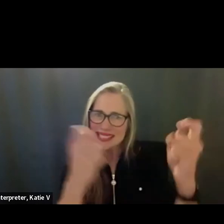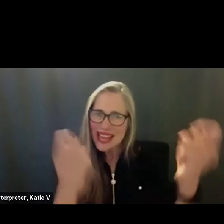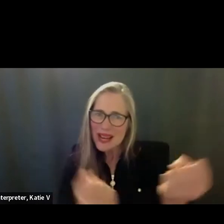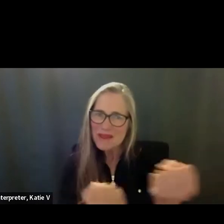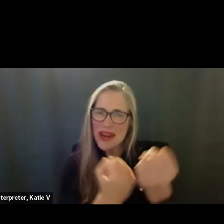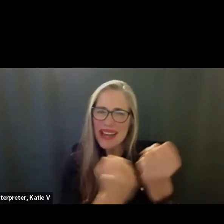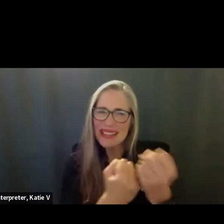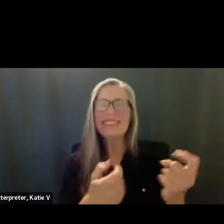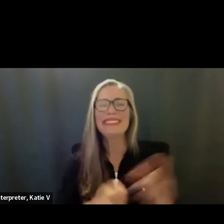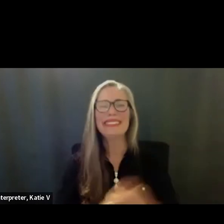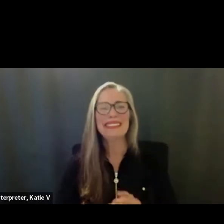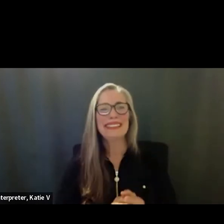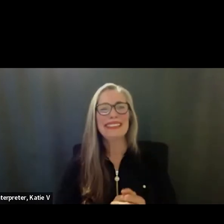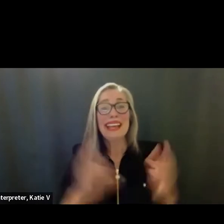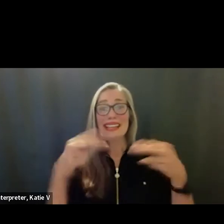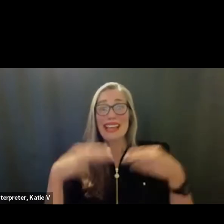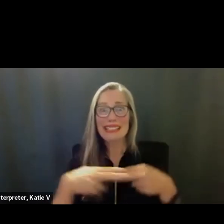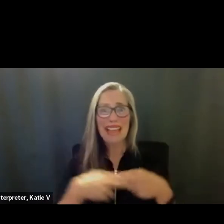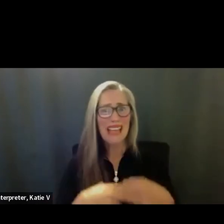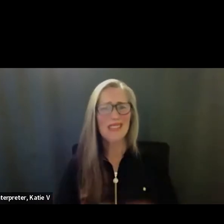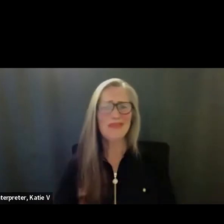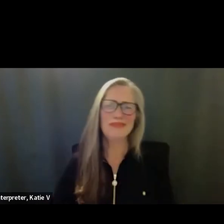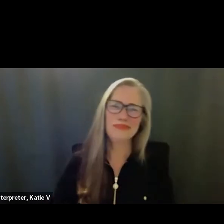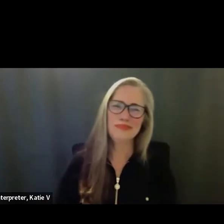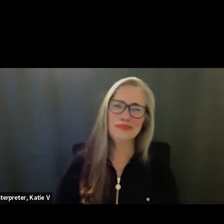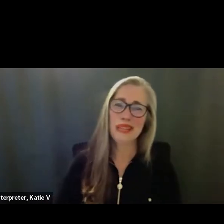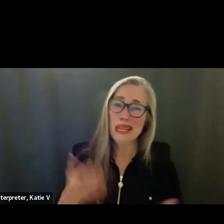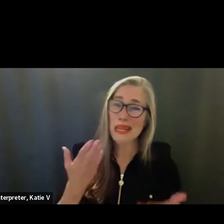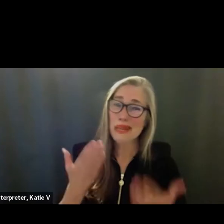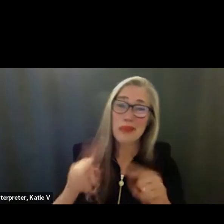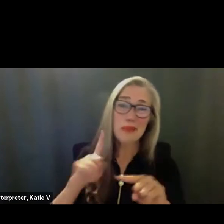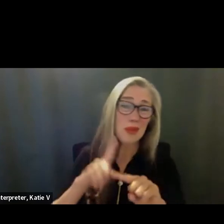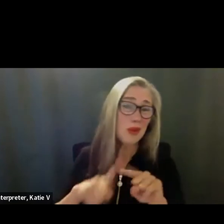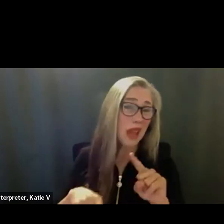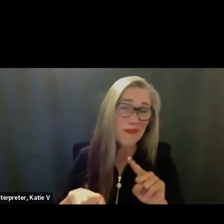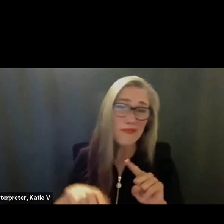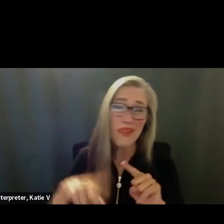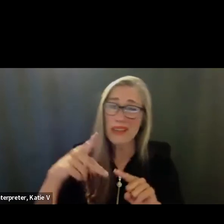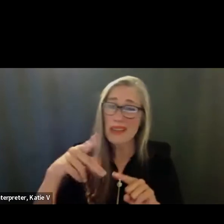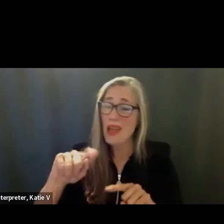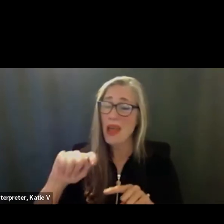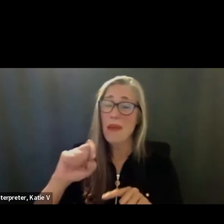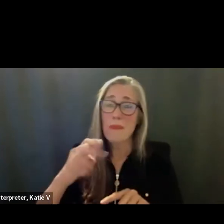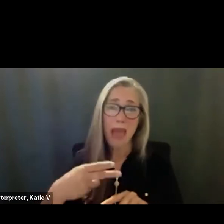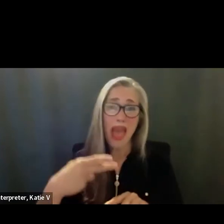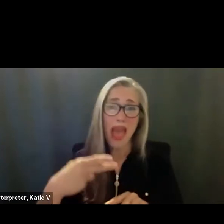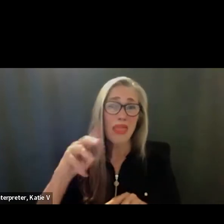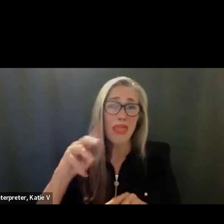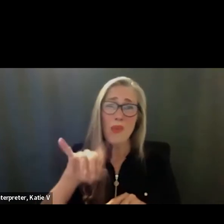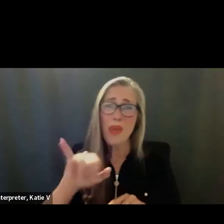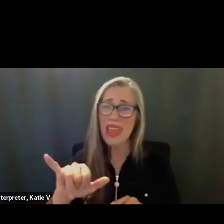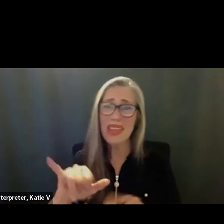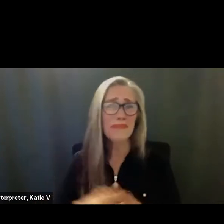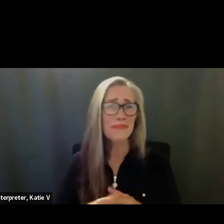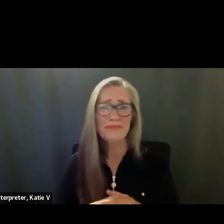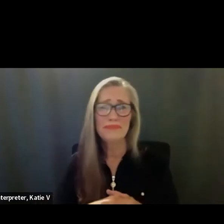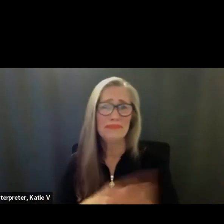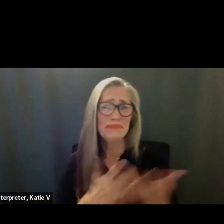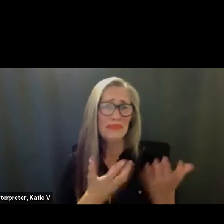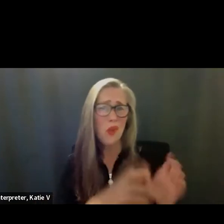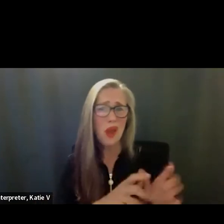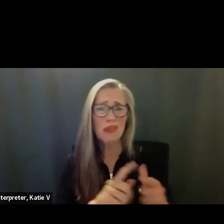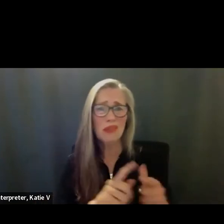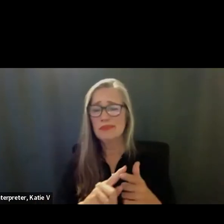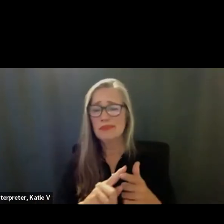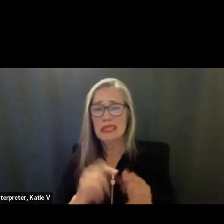And if for some reason you can't find a pathway, a sport, performing arts program, we have over